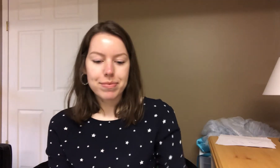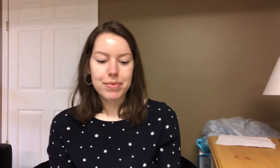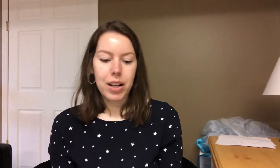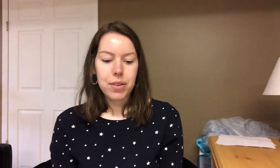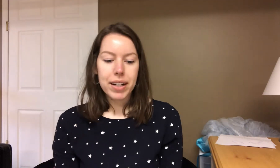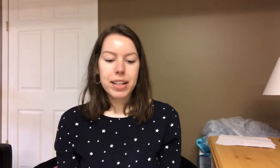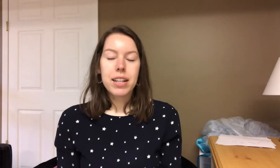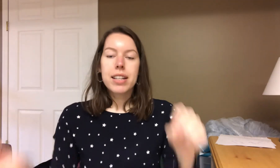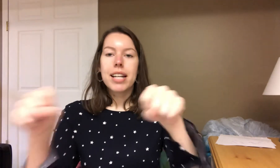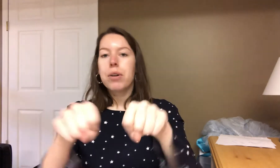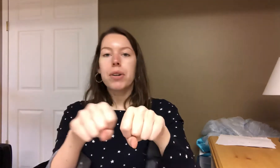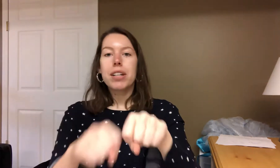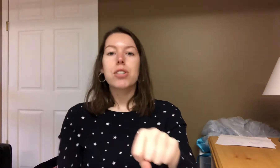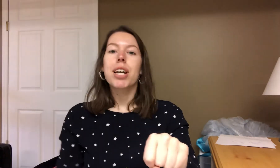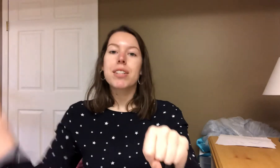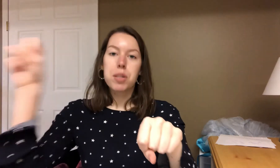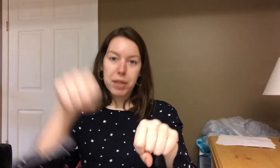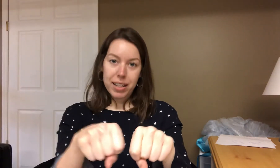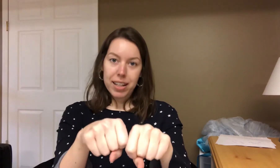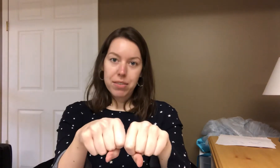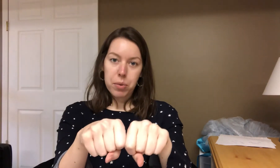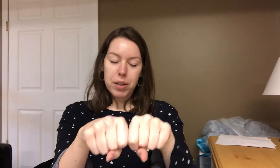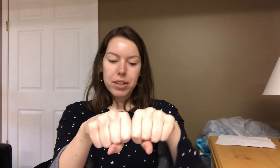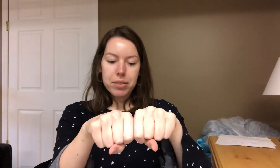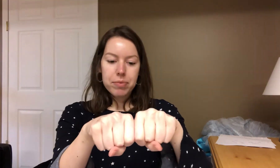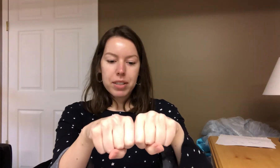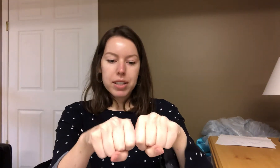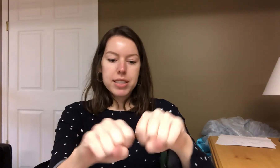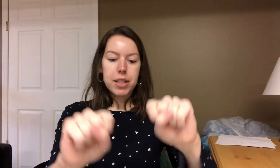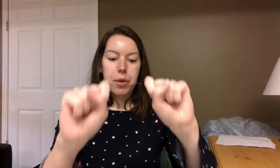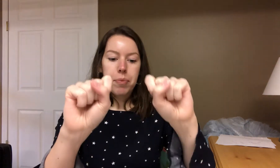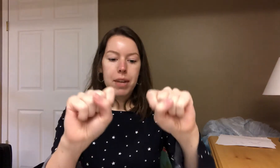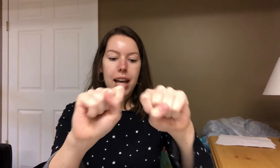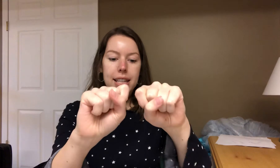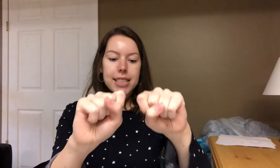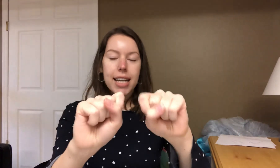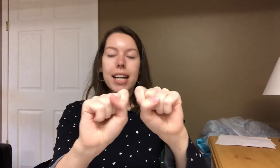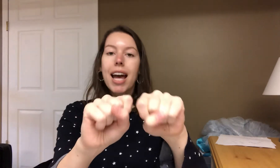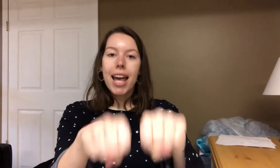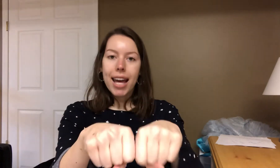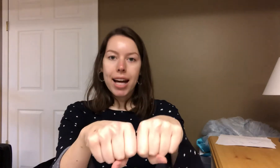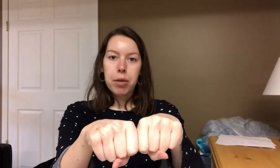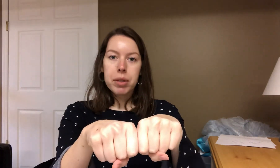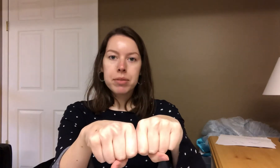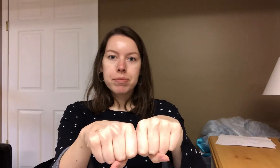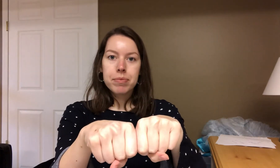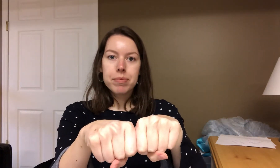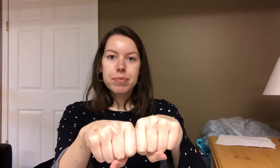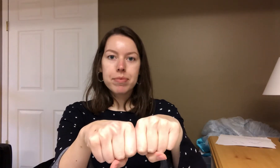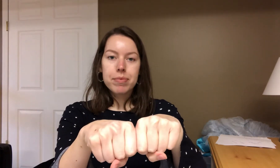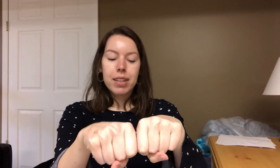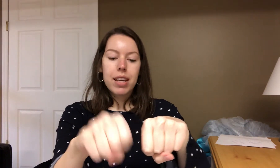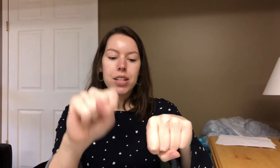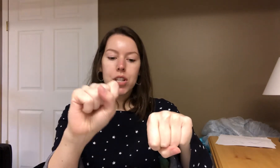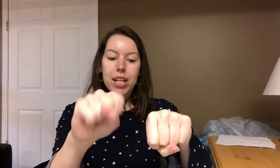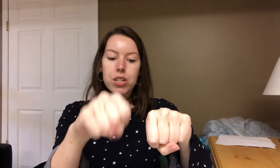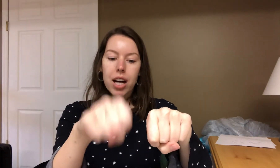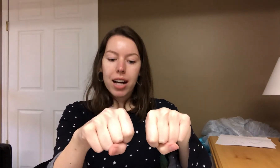Alright. Now we're going to change the beginning of the word. So say ham. Change h.